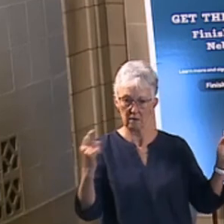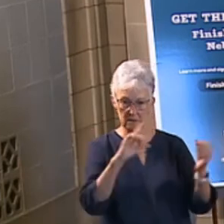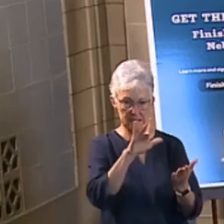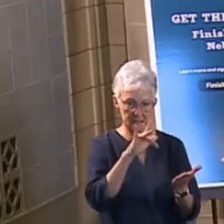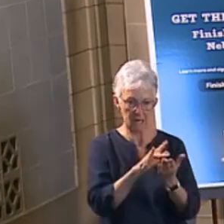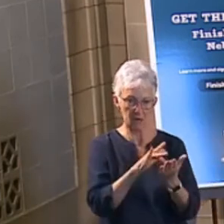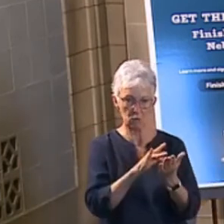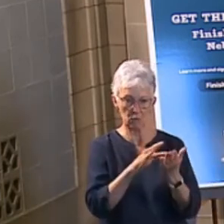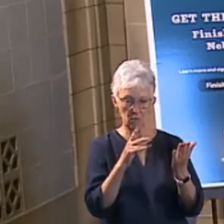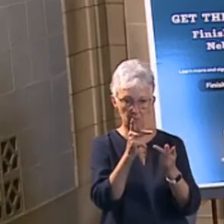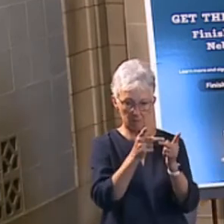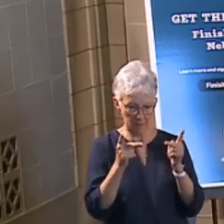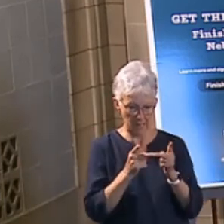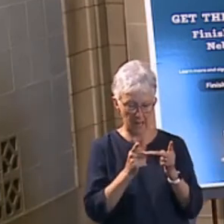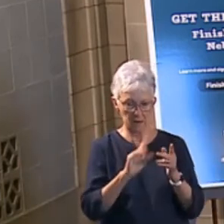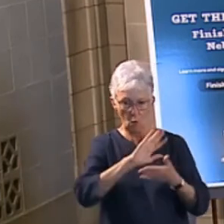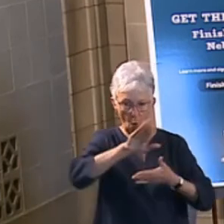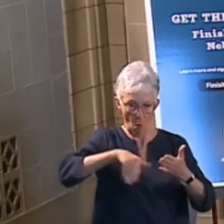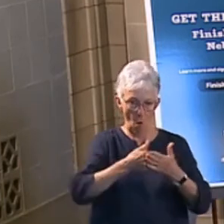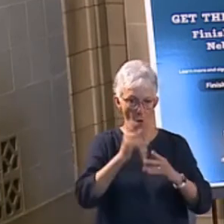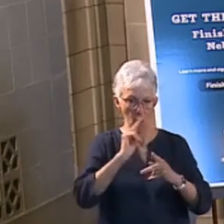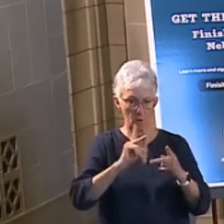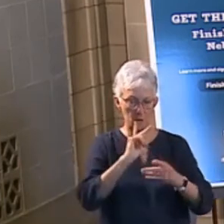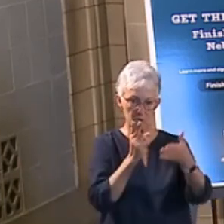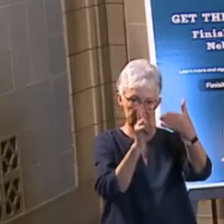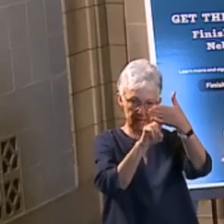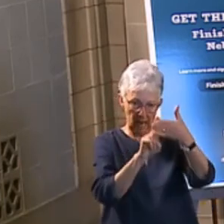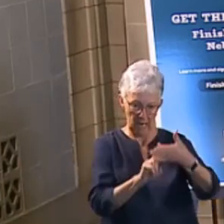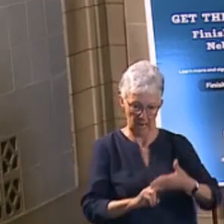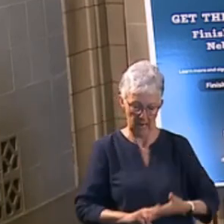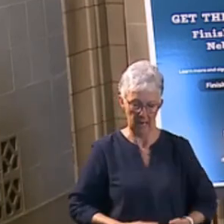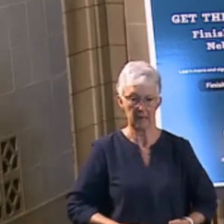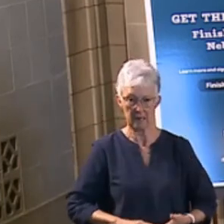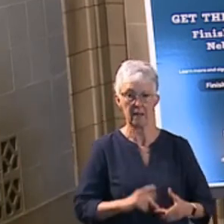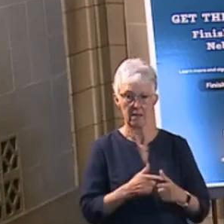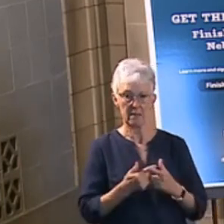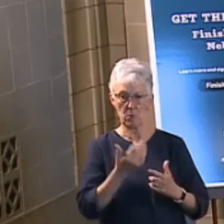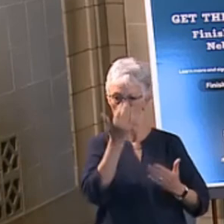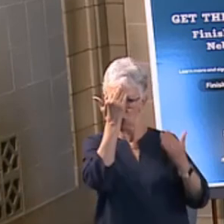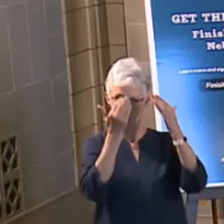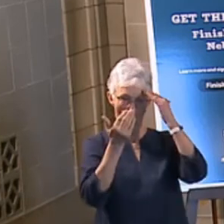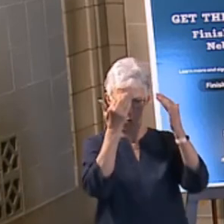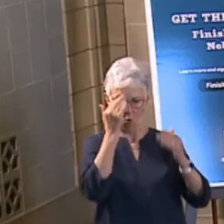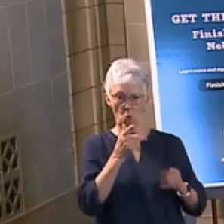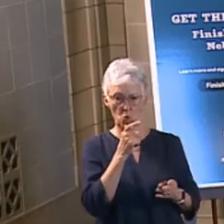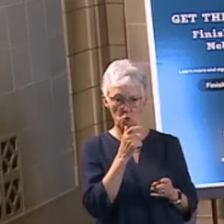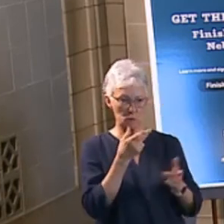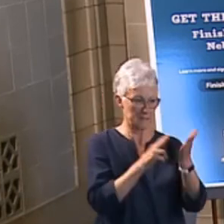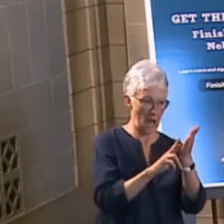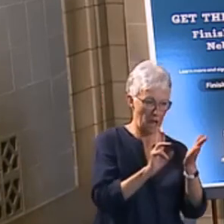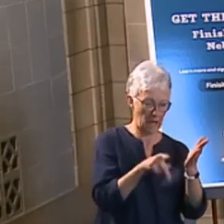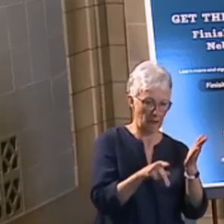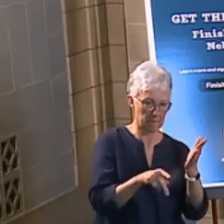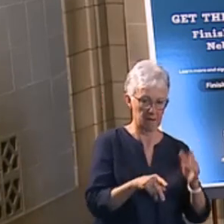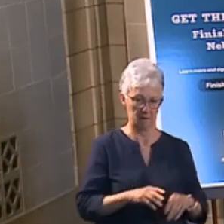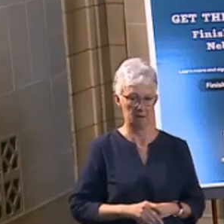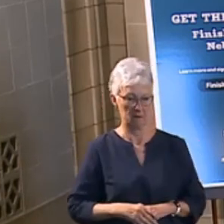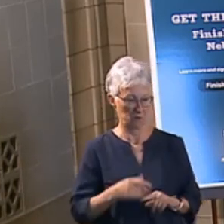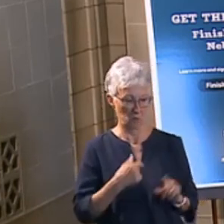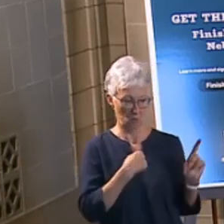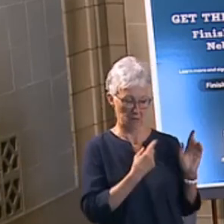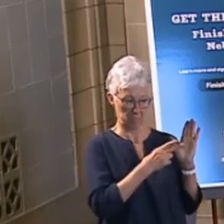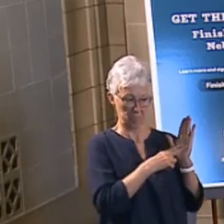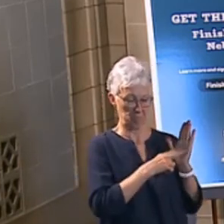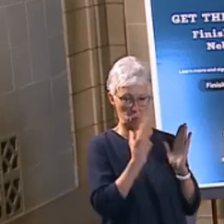everybody. But, for example, Douglas County gets the download from vaccinate.ne.gov, which is where I signed up, and that's how I got the invitation